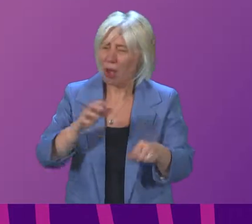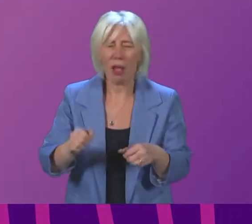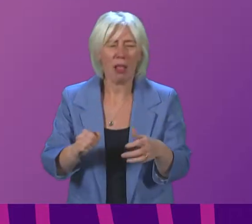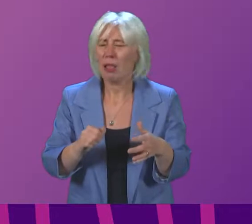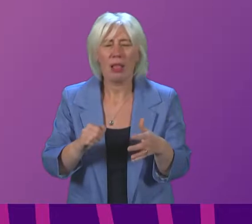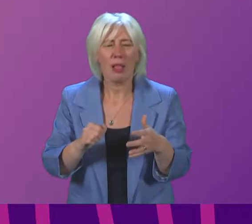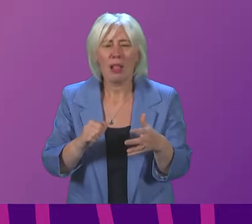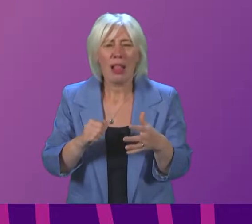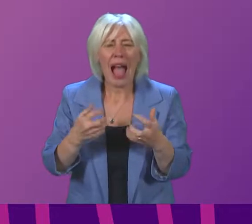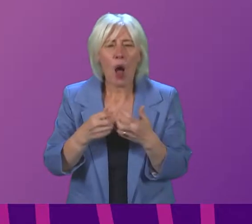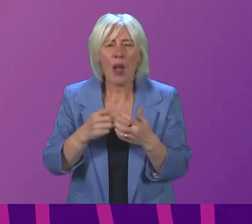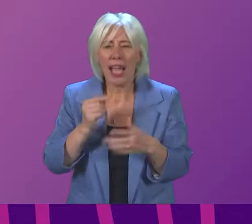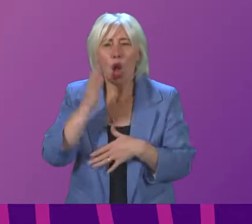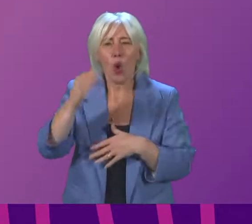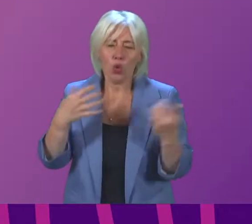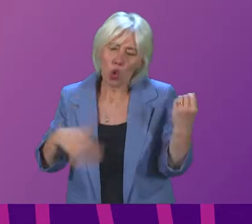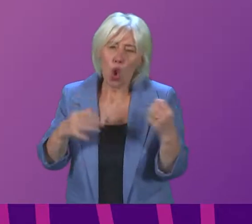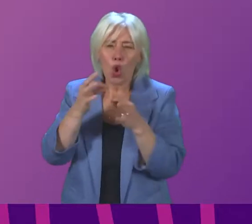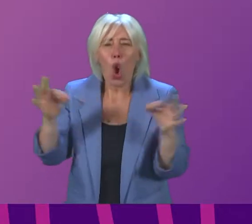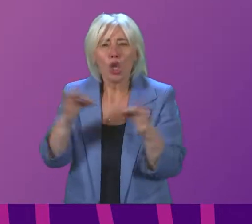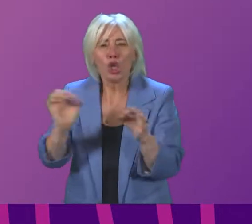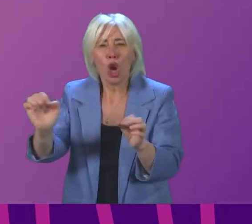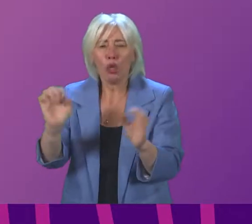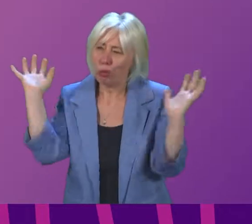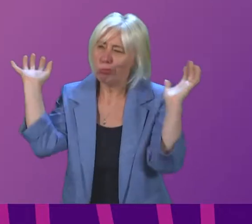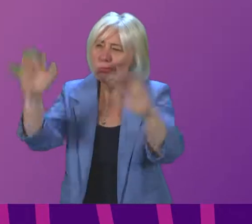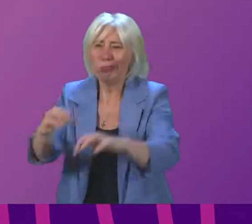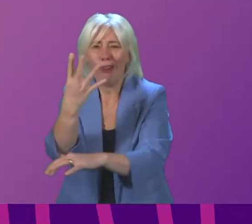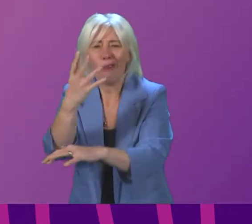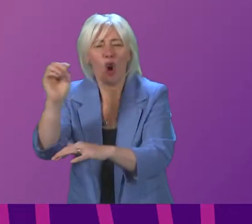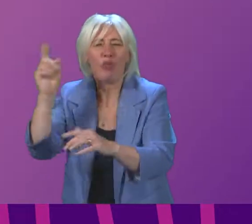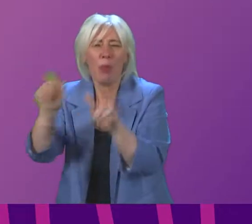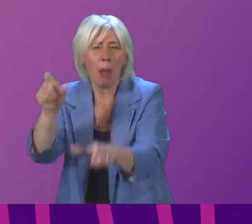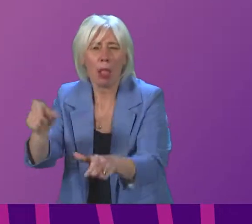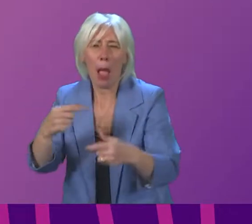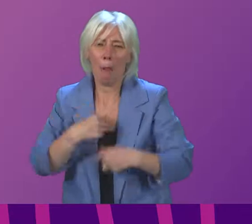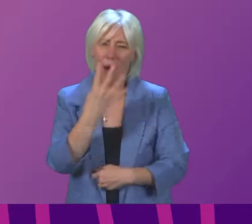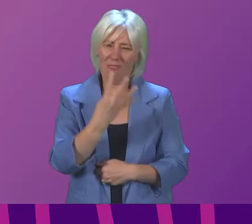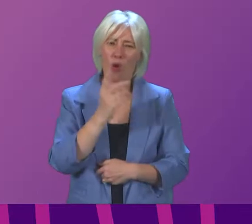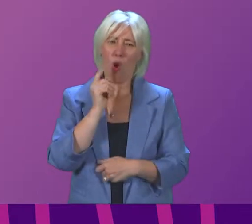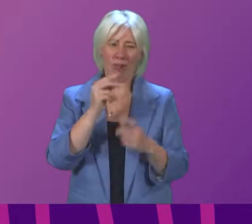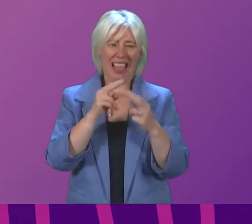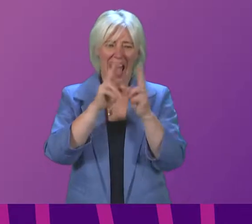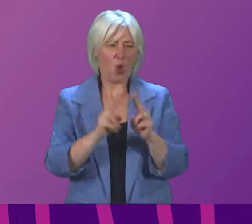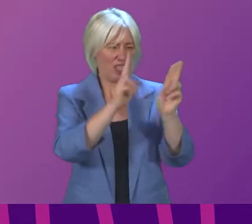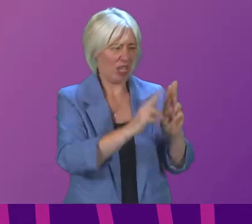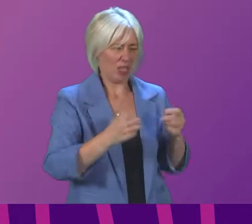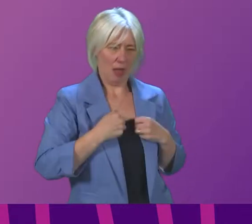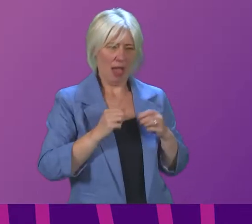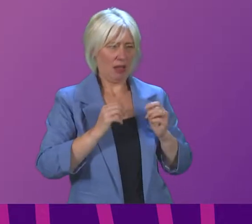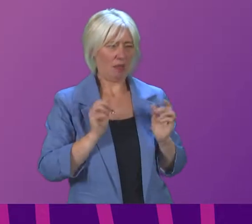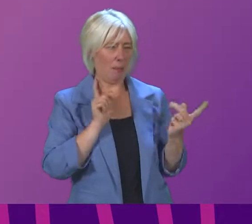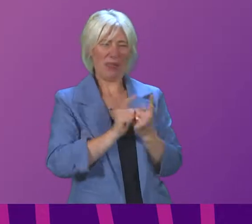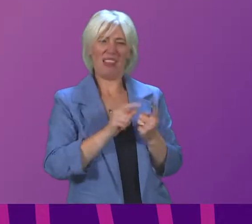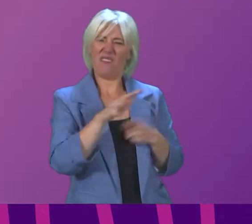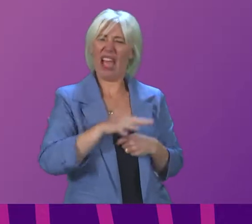400 people at a concert, but not four families in their own home. The effect of this public uncertainty will see the